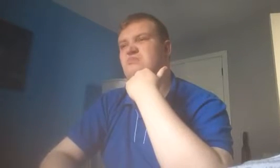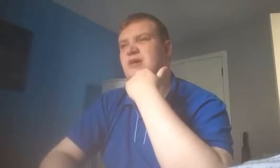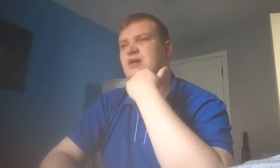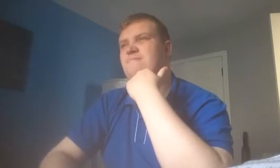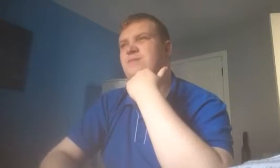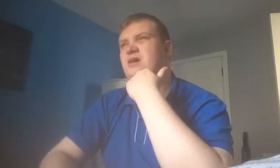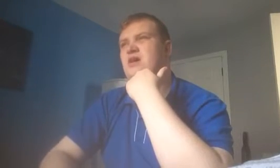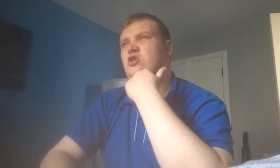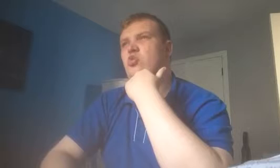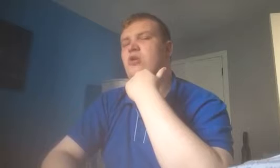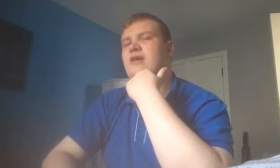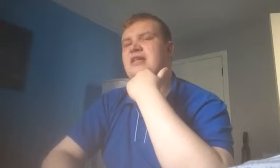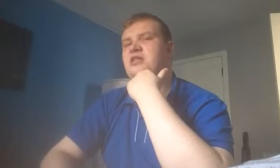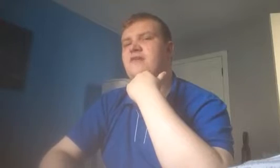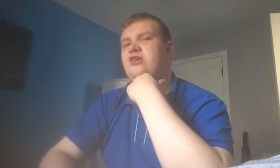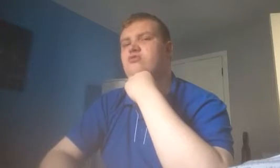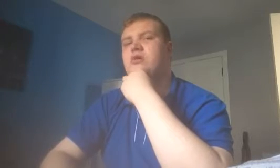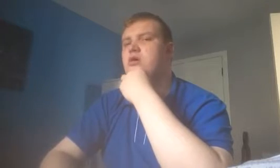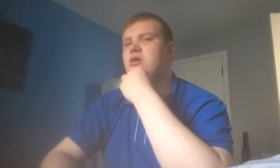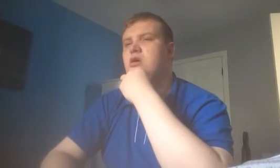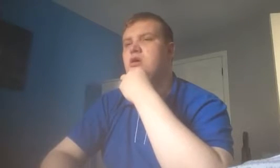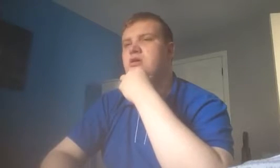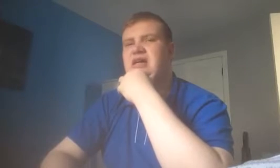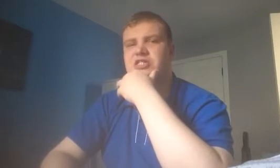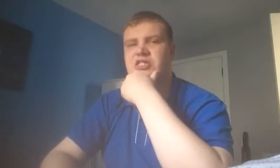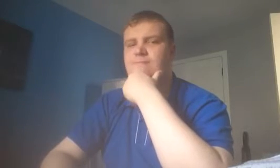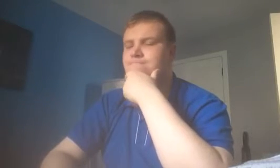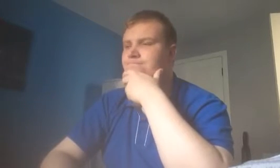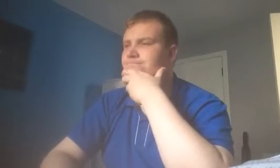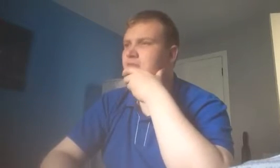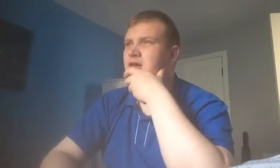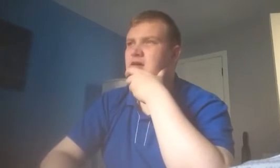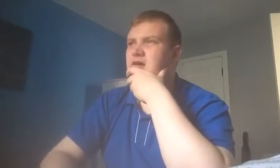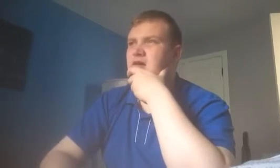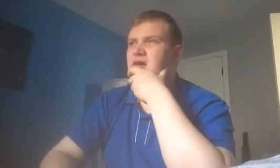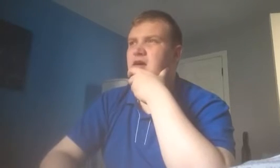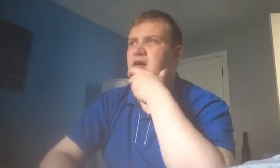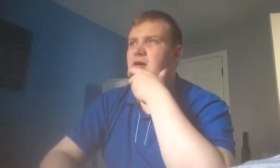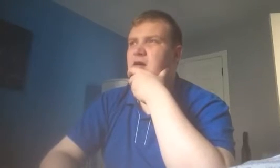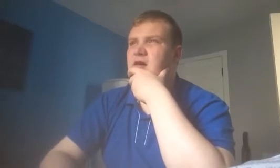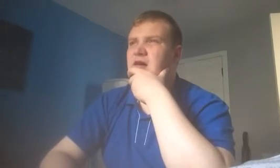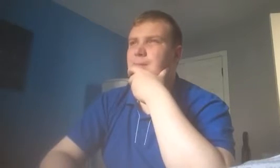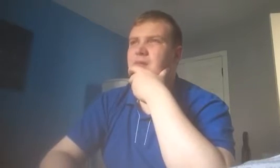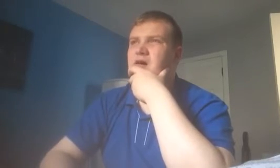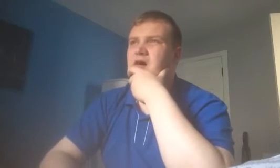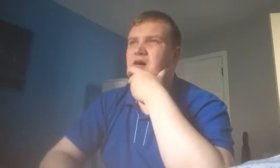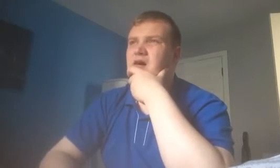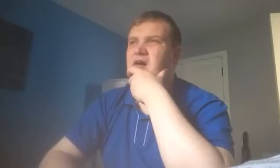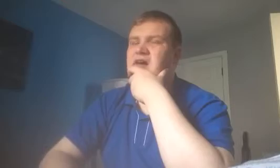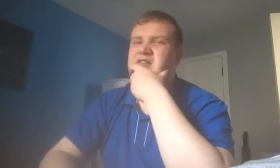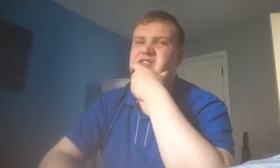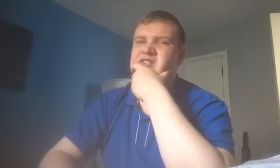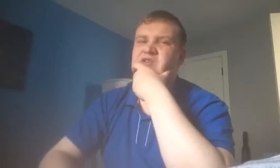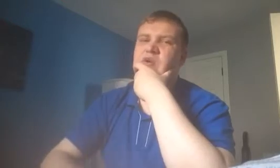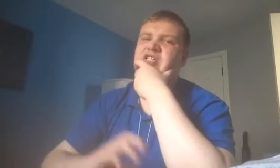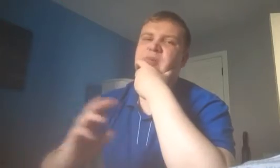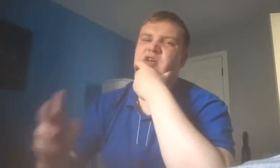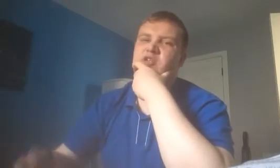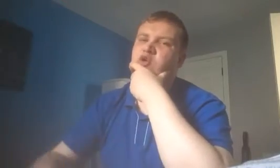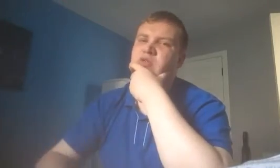Maybe. Will they get to the final? Can't see it. Erm. But. I can see the way some of the underdogs